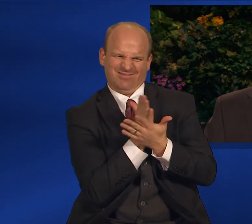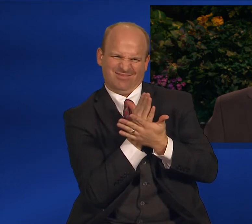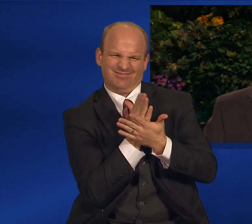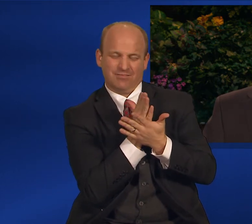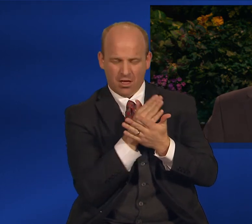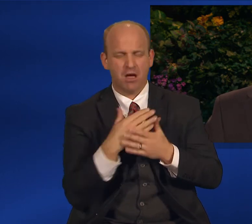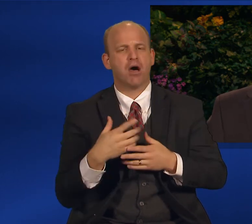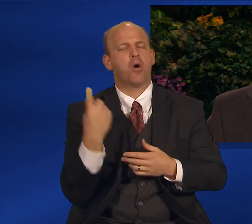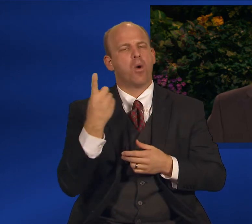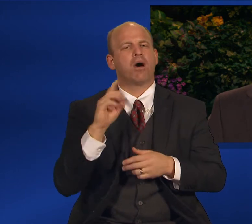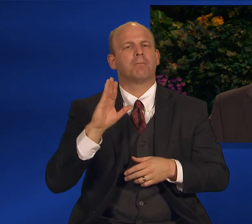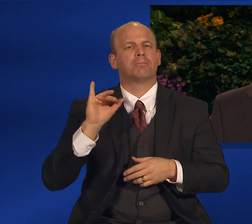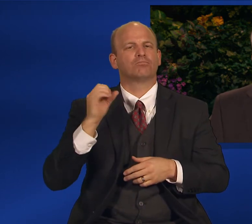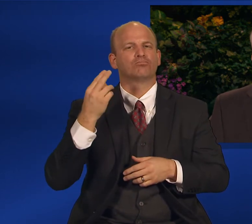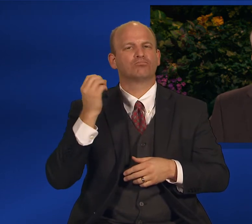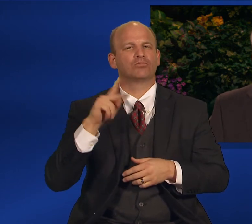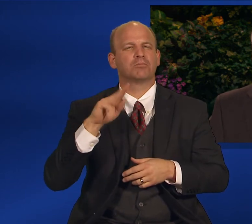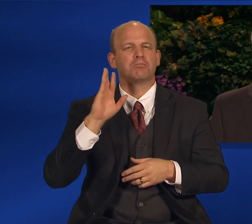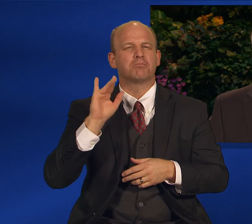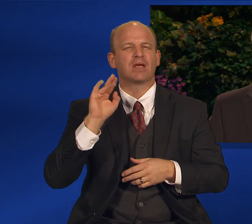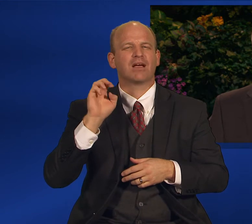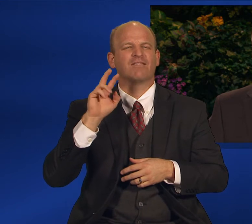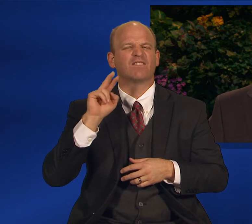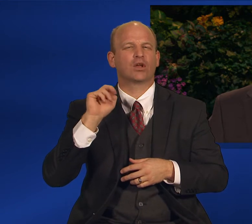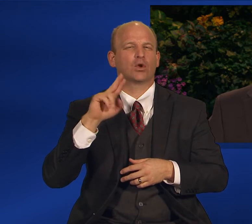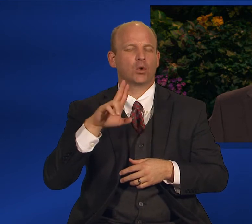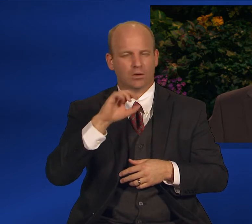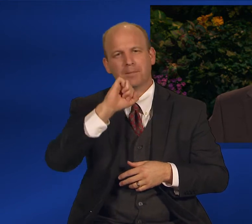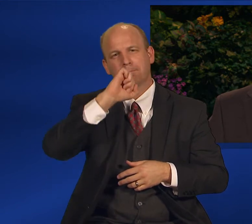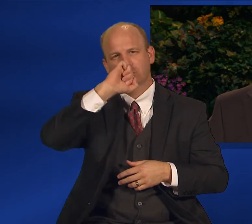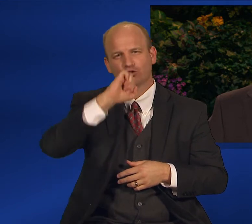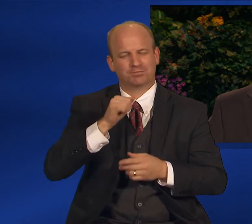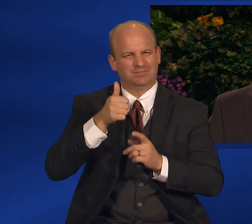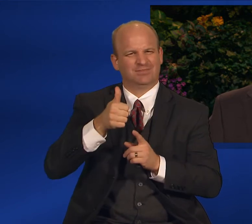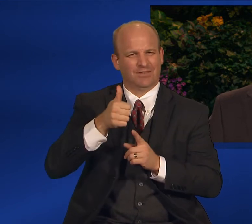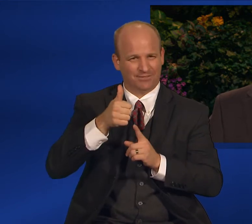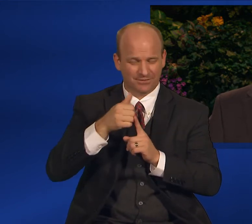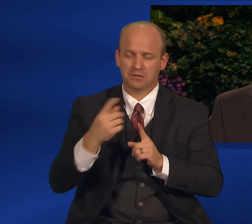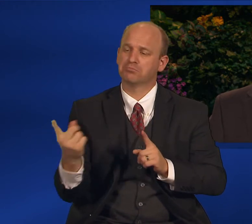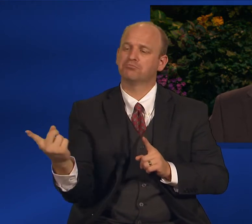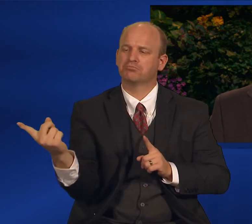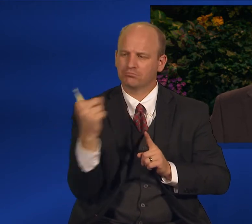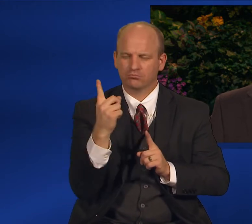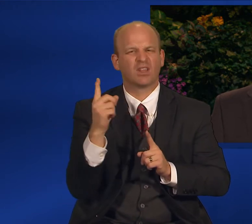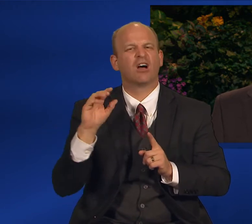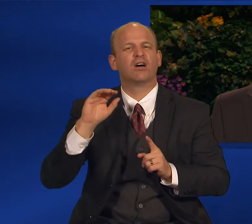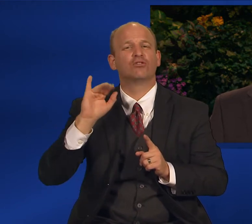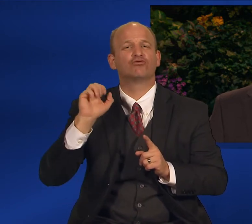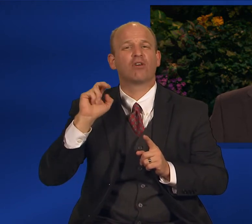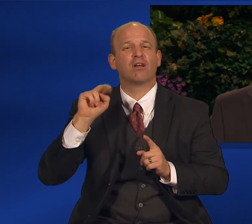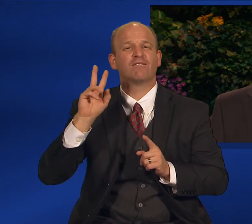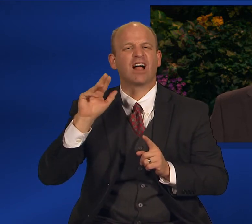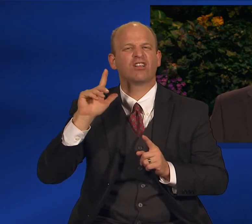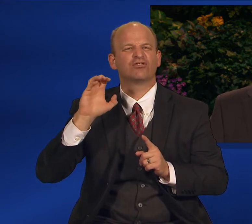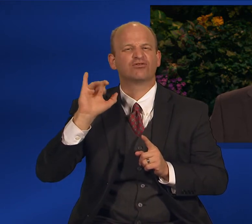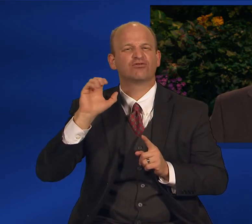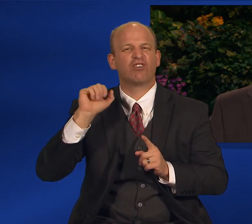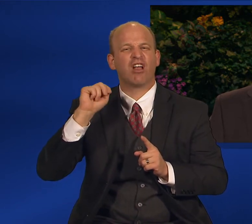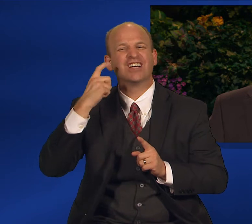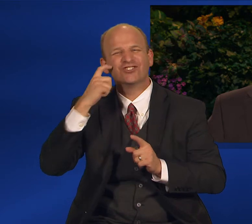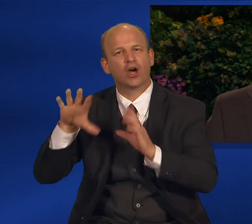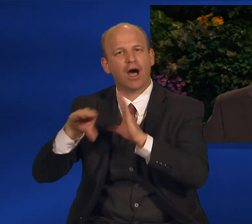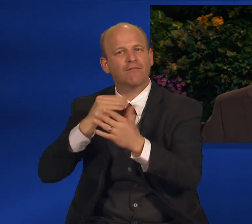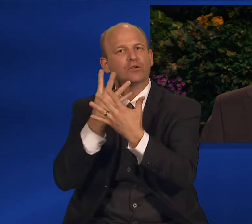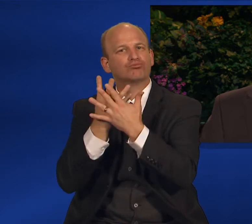John Valjean, who has just been released from 19 years in prison for having stolen a loaf of bread to feed his